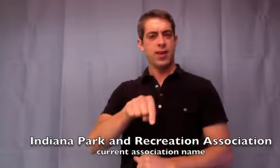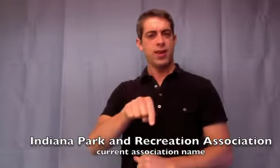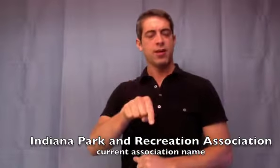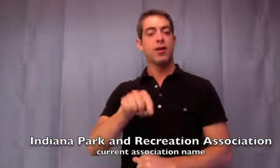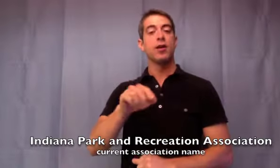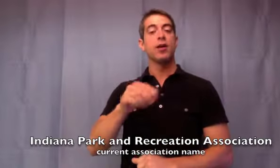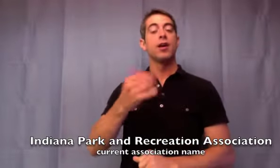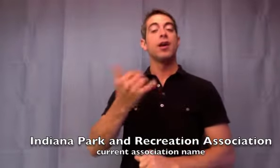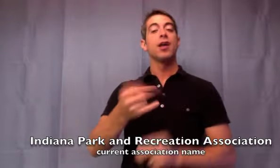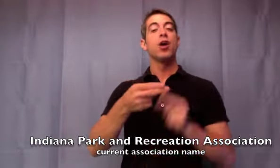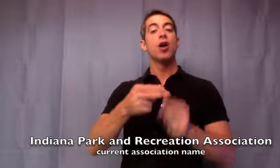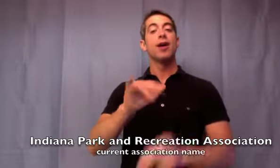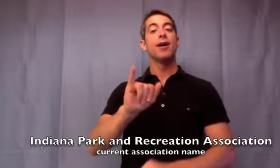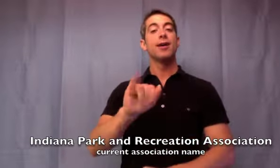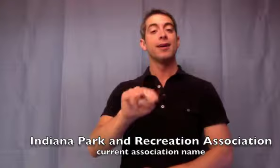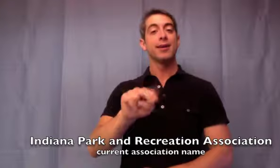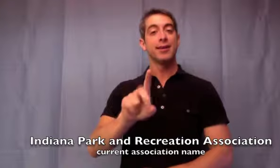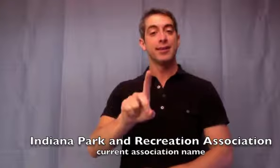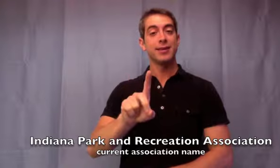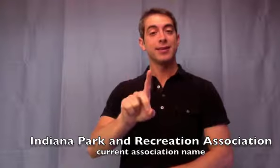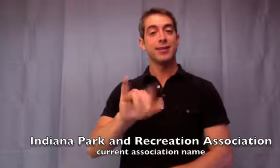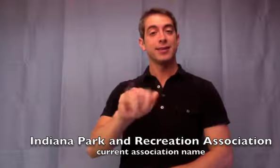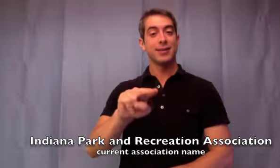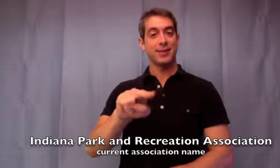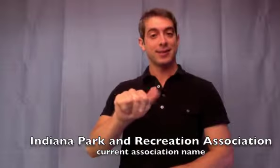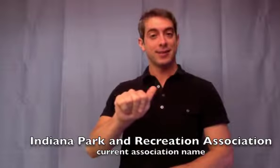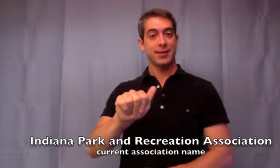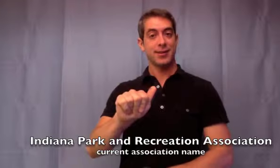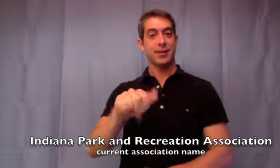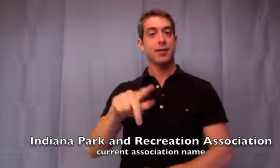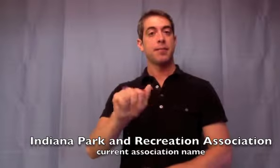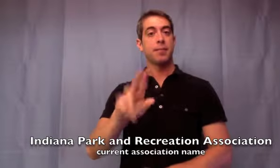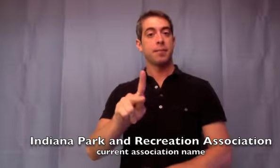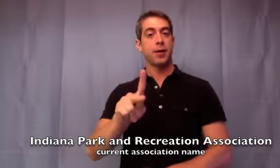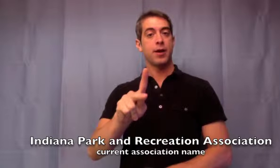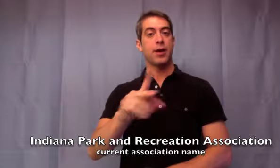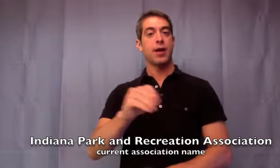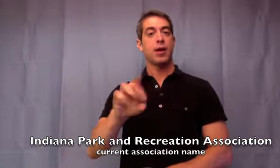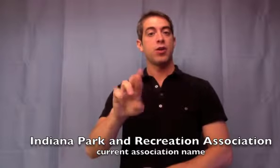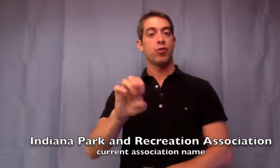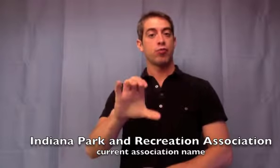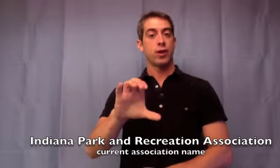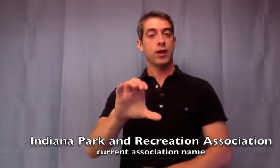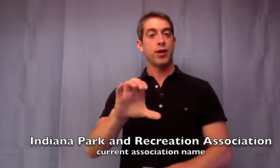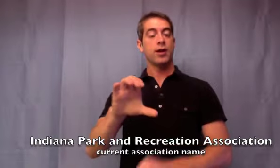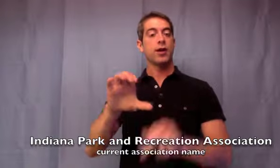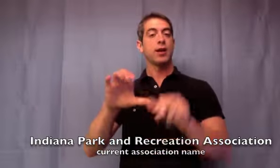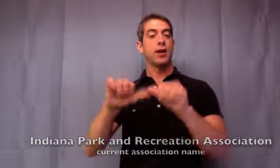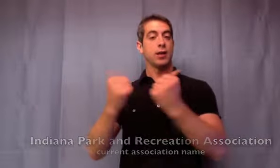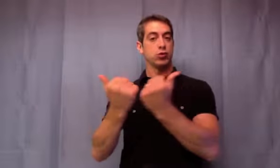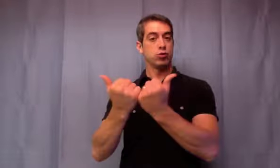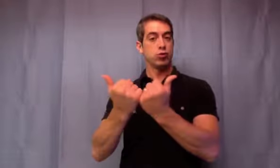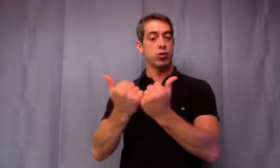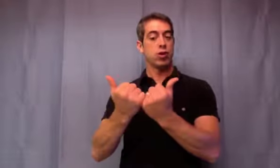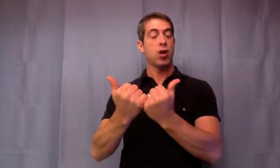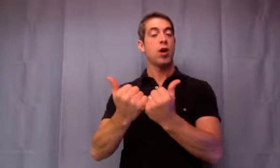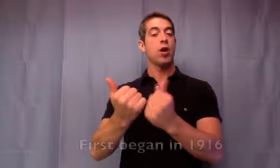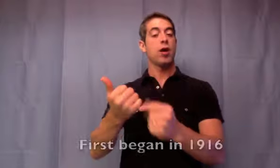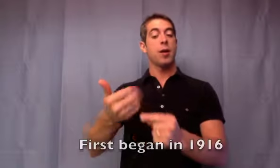Indiana Park and Recreation Association has evolved over the years from